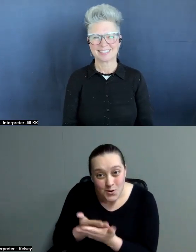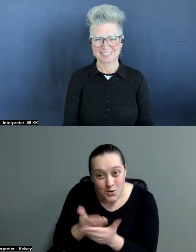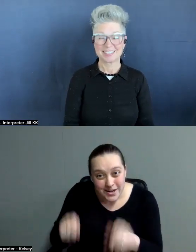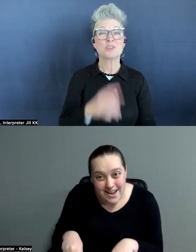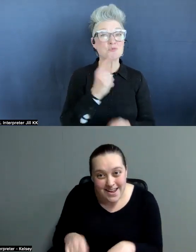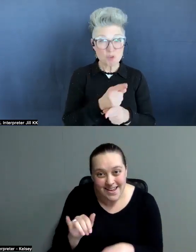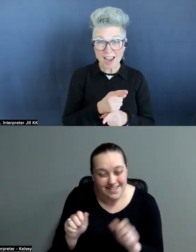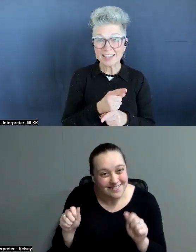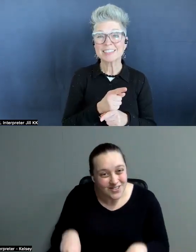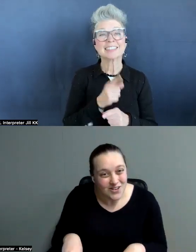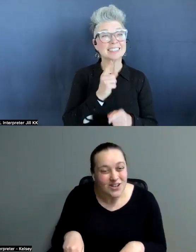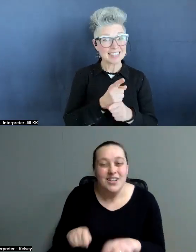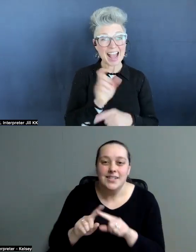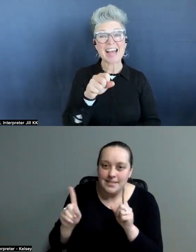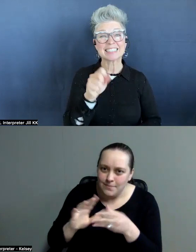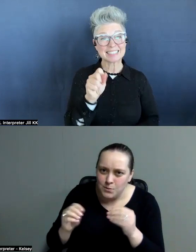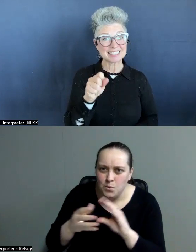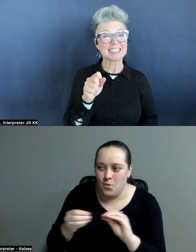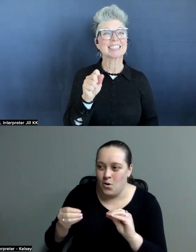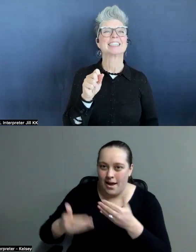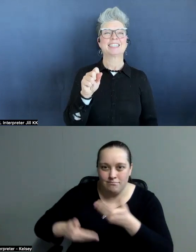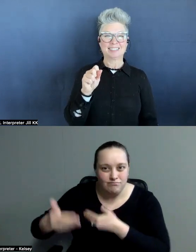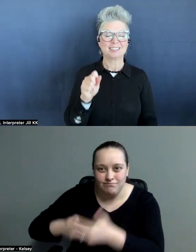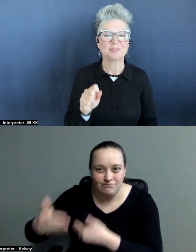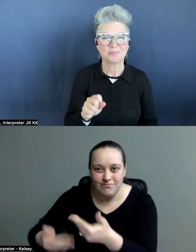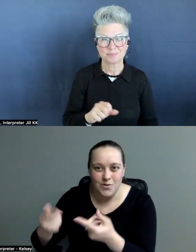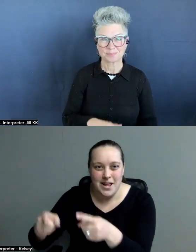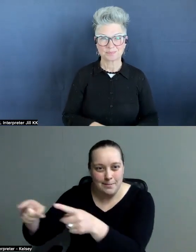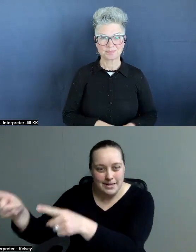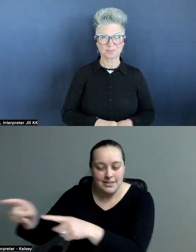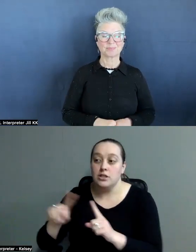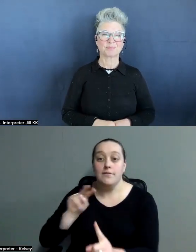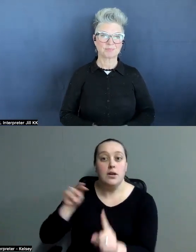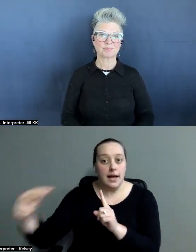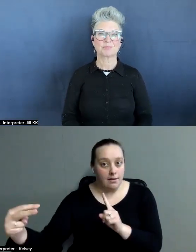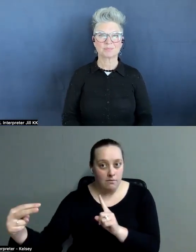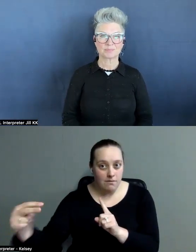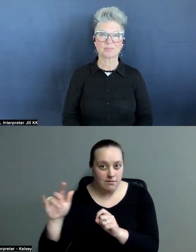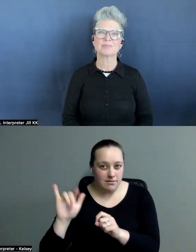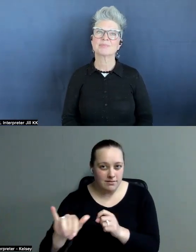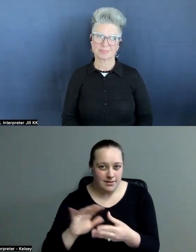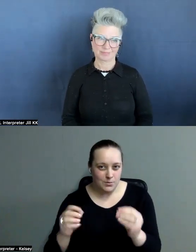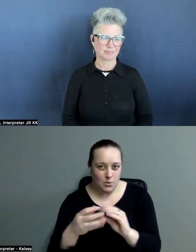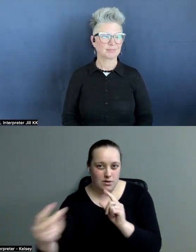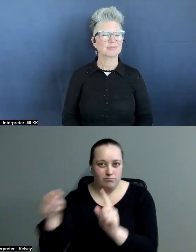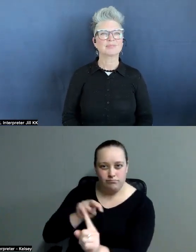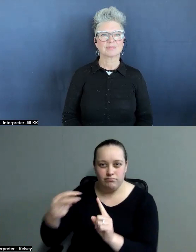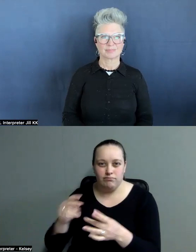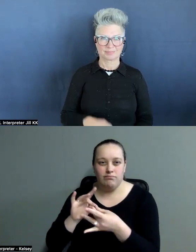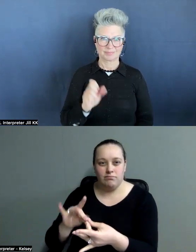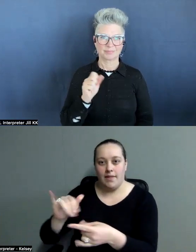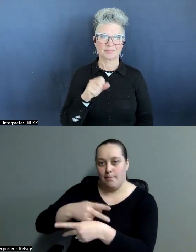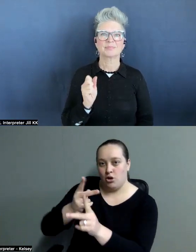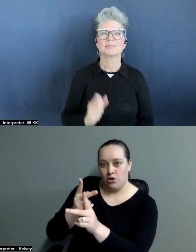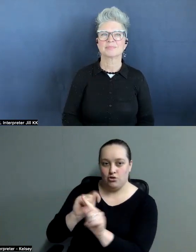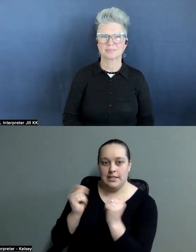well. Yes. a different storyline or a different angle. Perspectives based on the production team